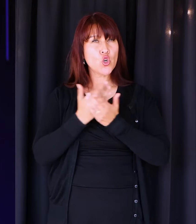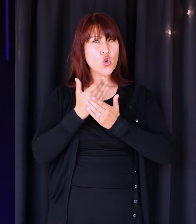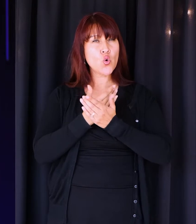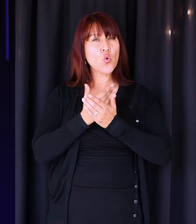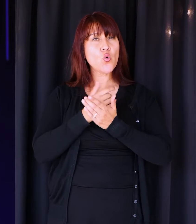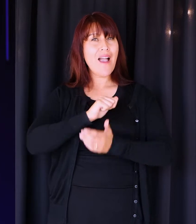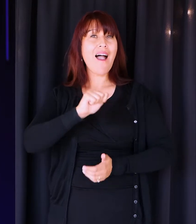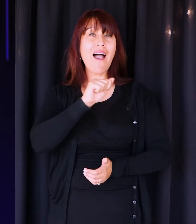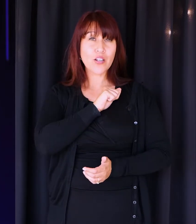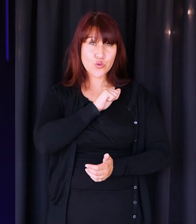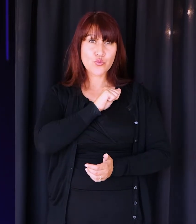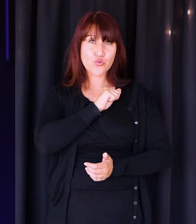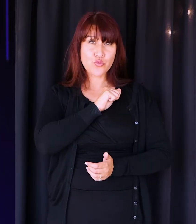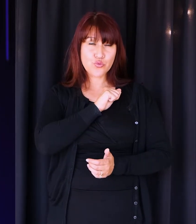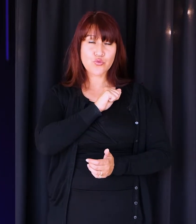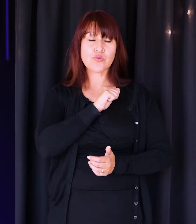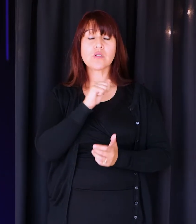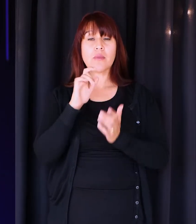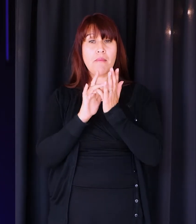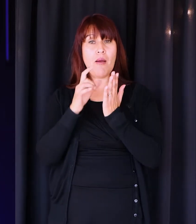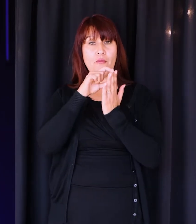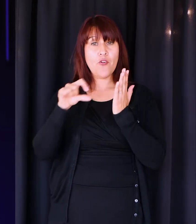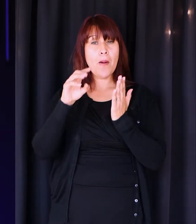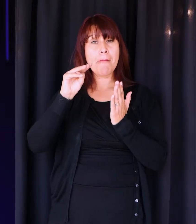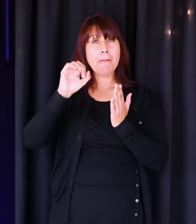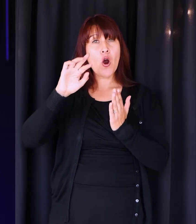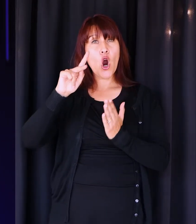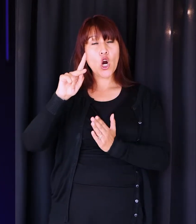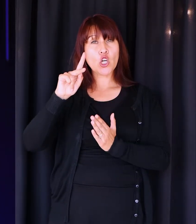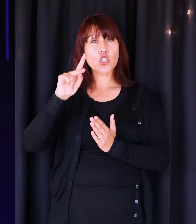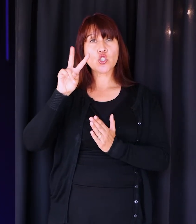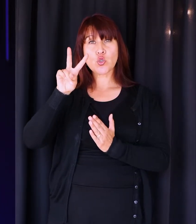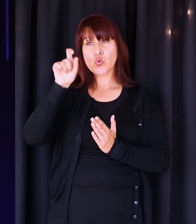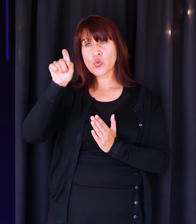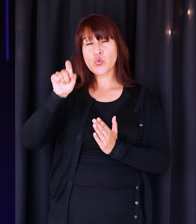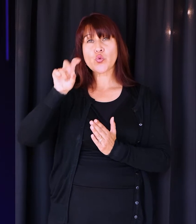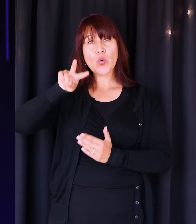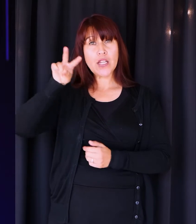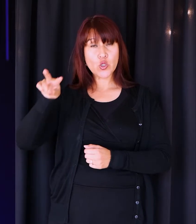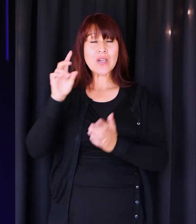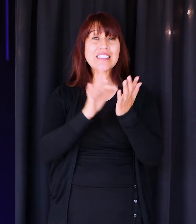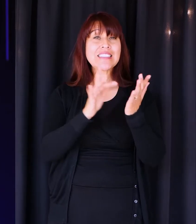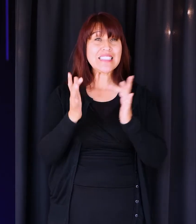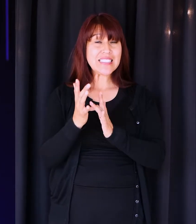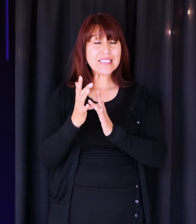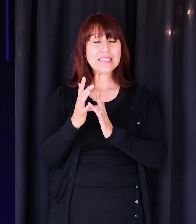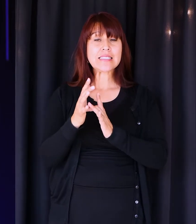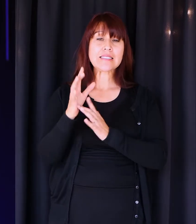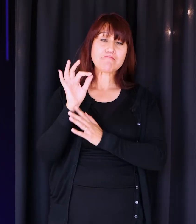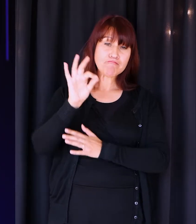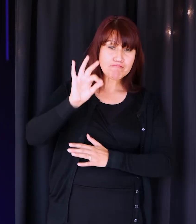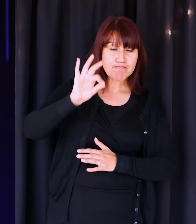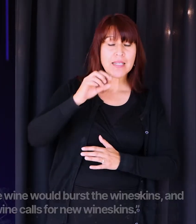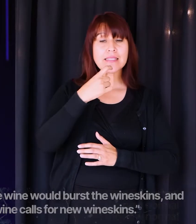new attitude. Okay. Here it is in scripture. Mark chapter two, verse 22, Jesus is talking and he says